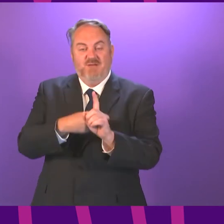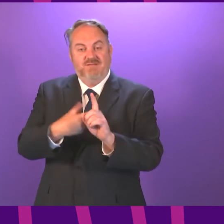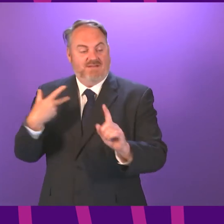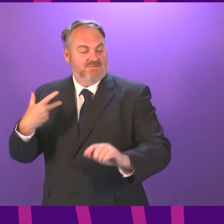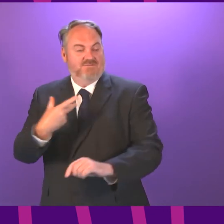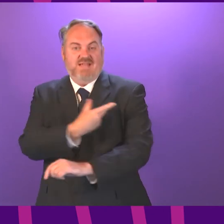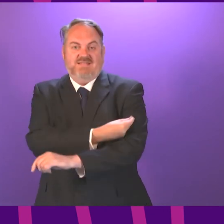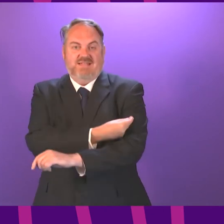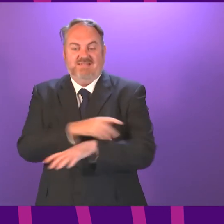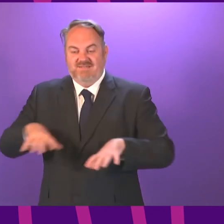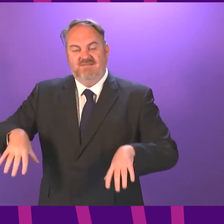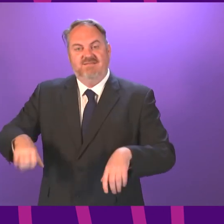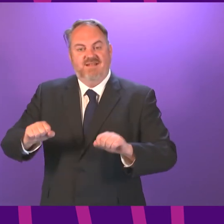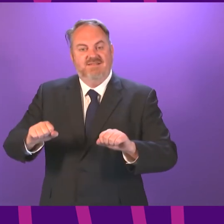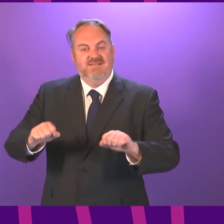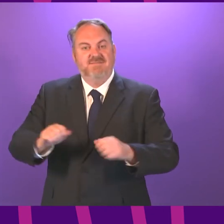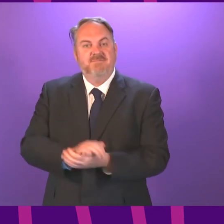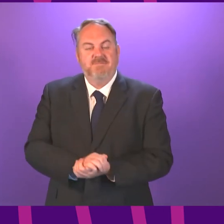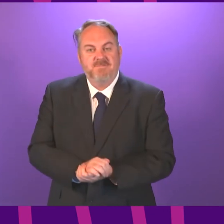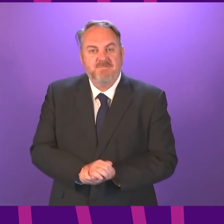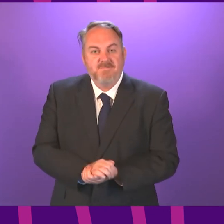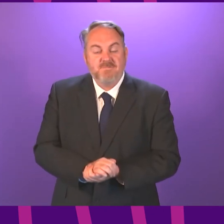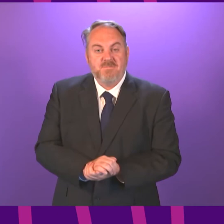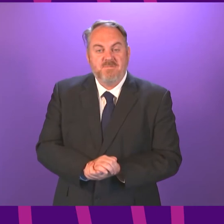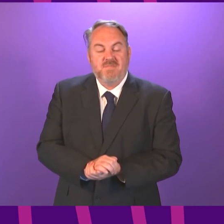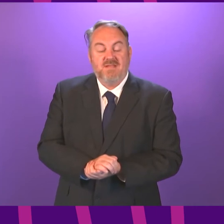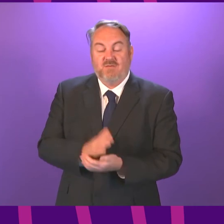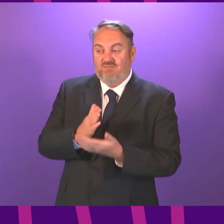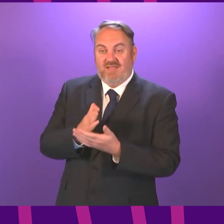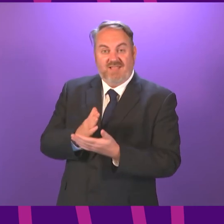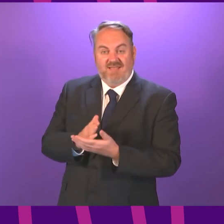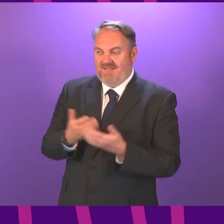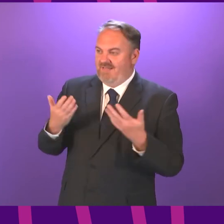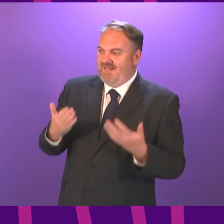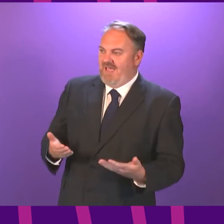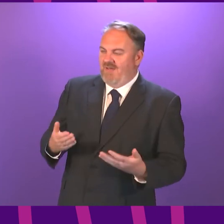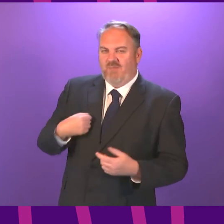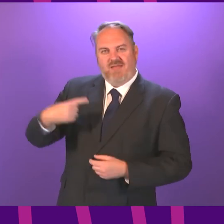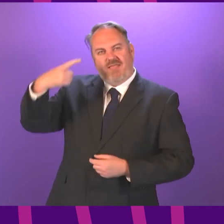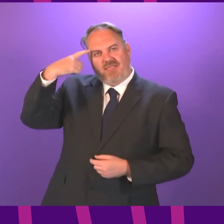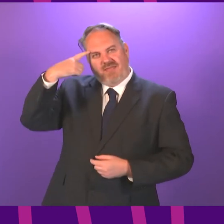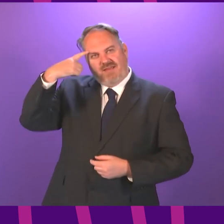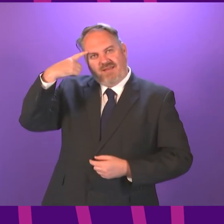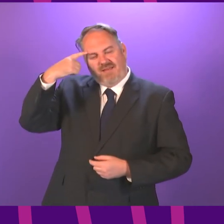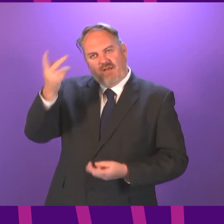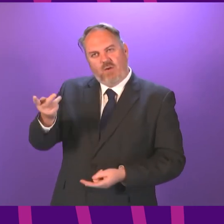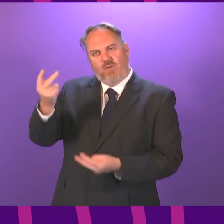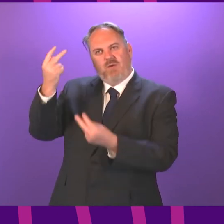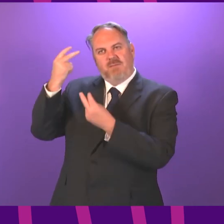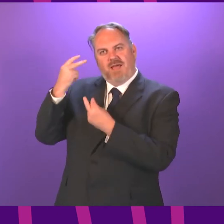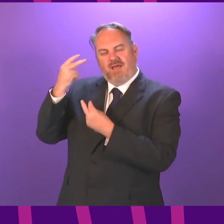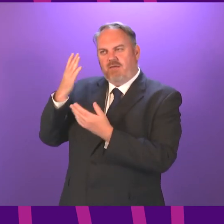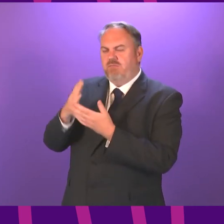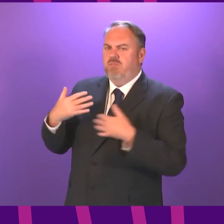Kingdom began to be vaccinated against COVID-19. And I think it is a moment for us all to pause and reflect on the huge